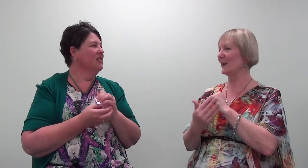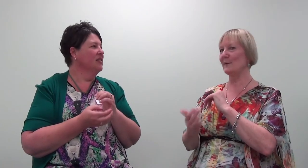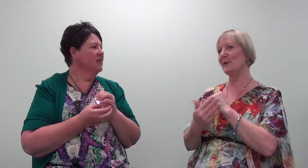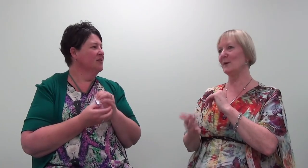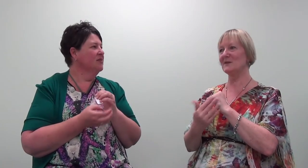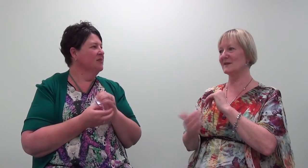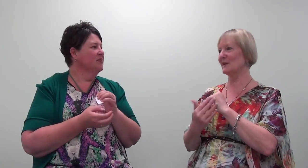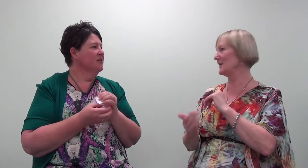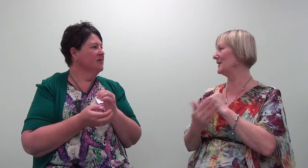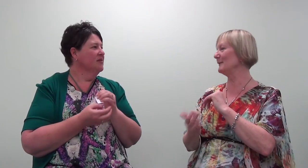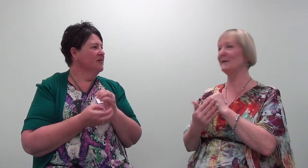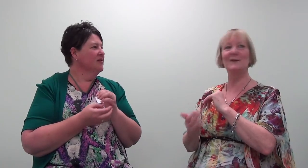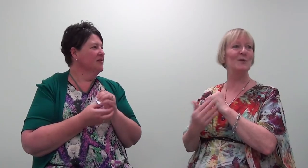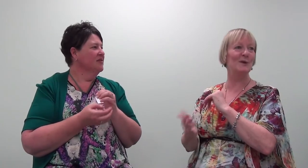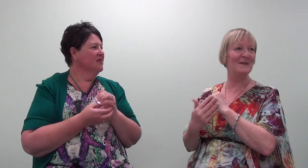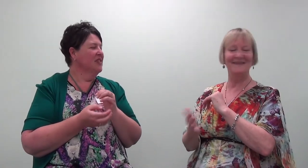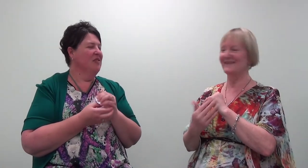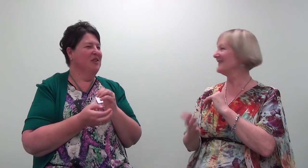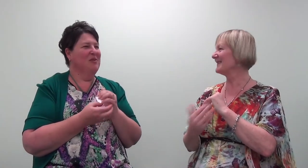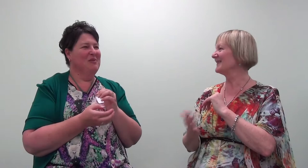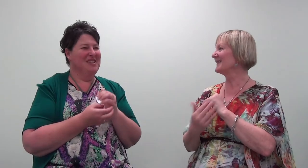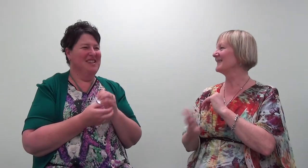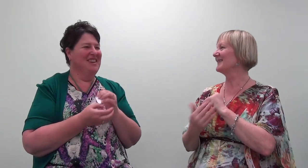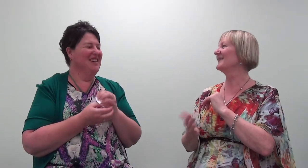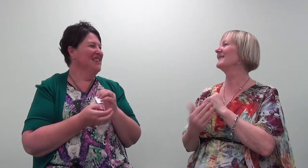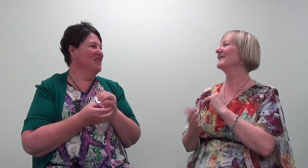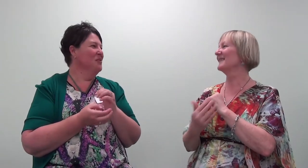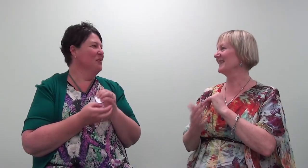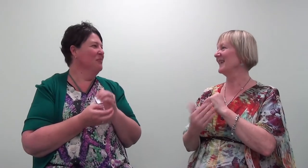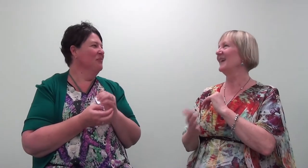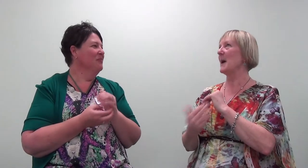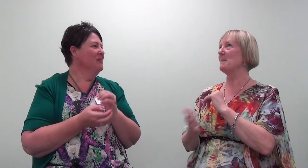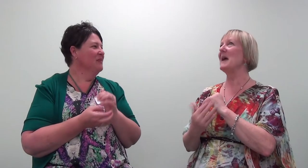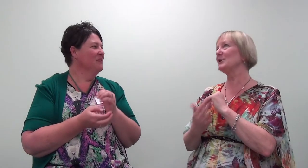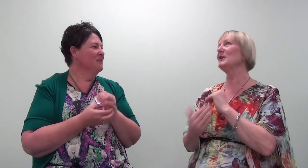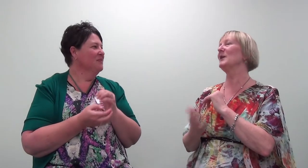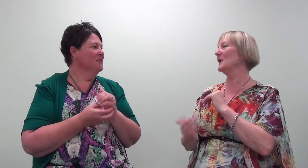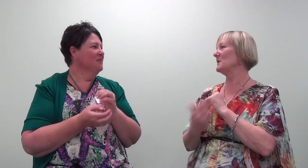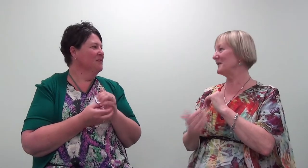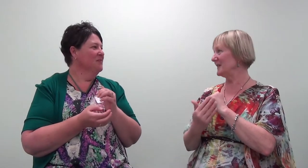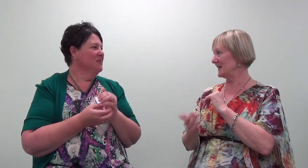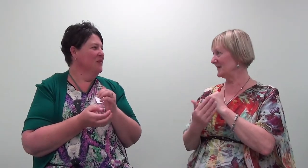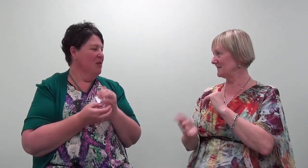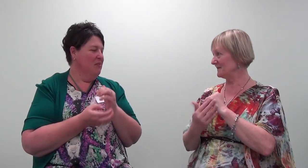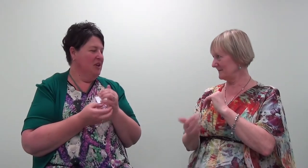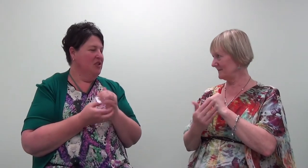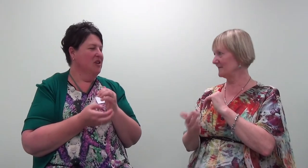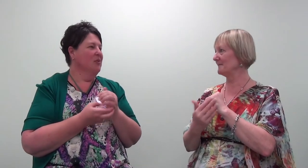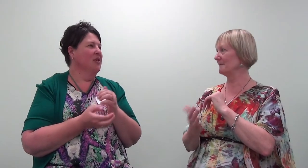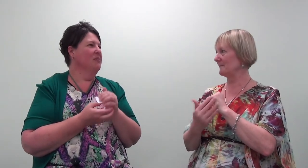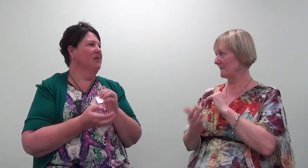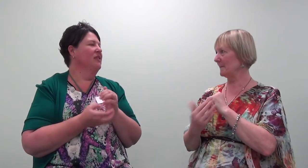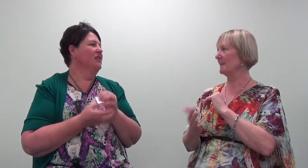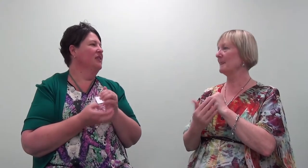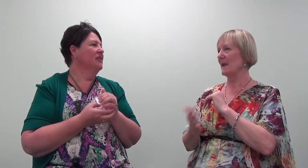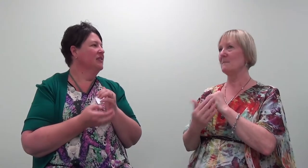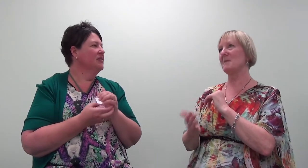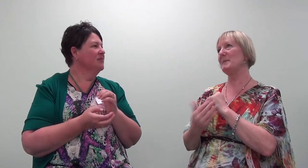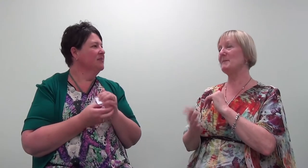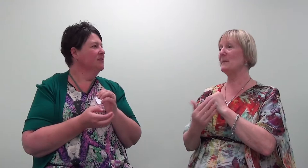Even though I'm just sitting here in this room, imagining what I'd be feeling, Imagining what I'd be feeling. Maybe my